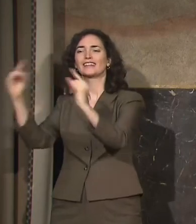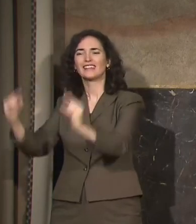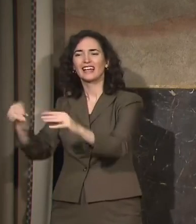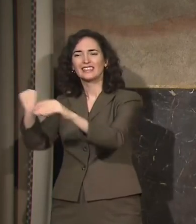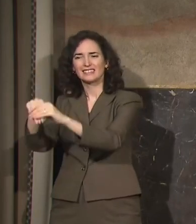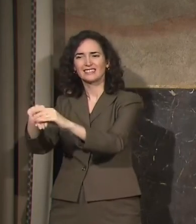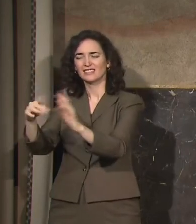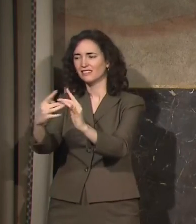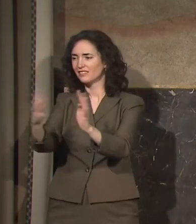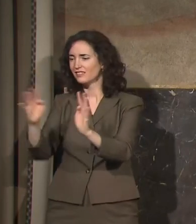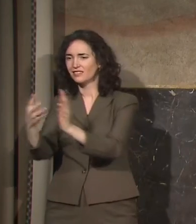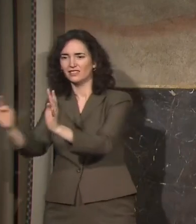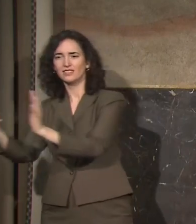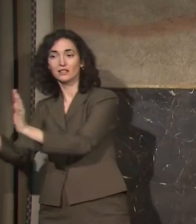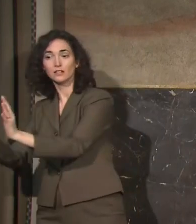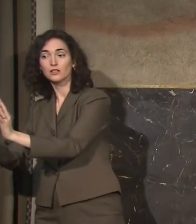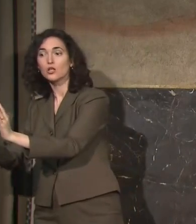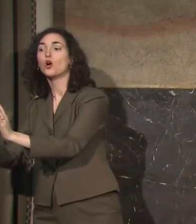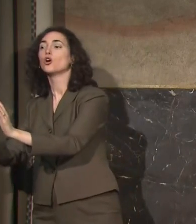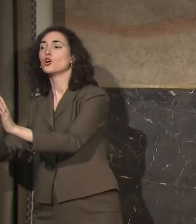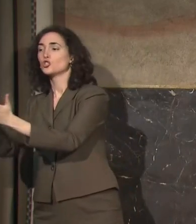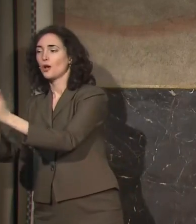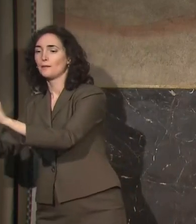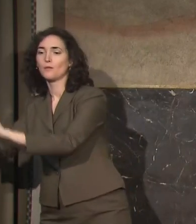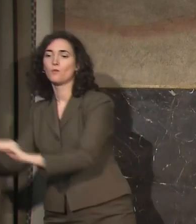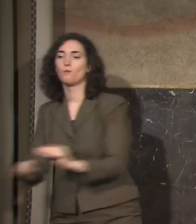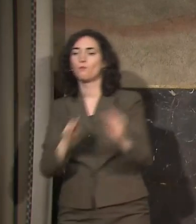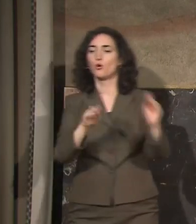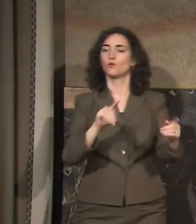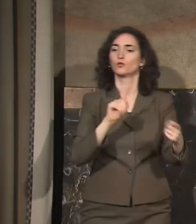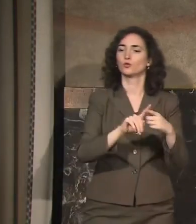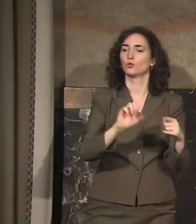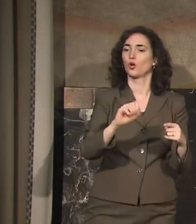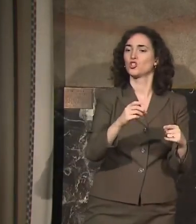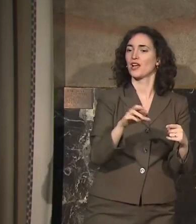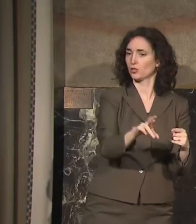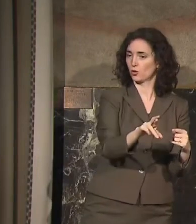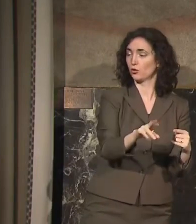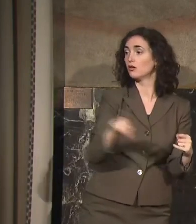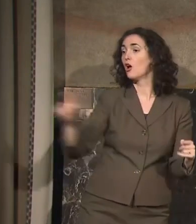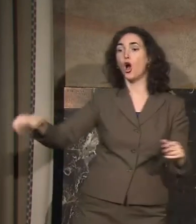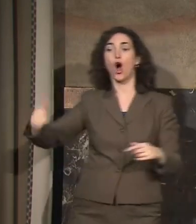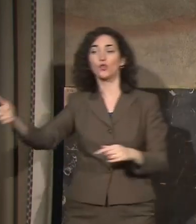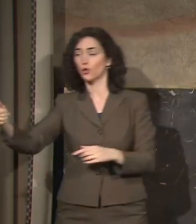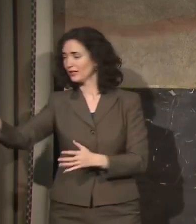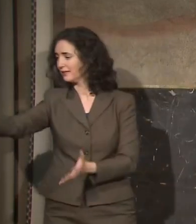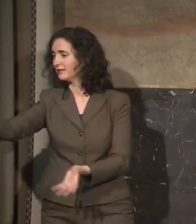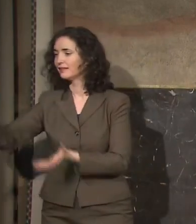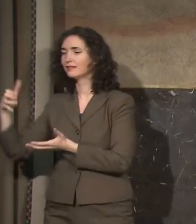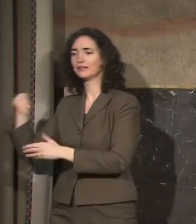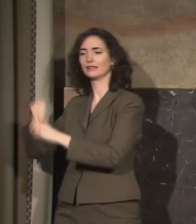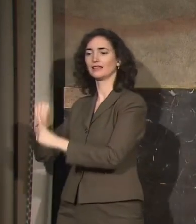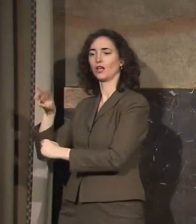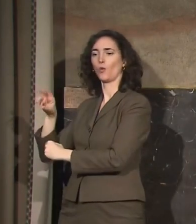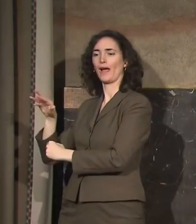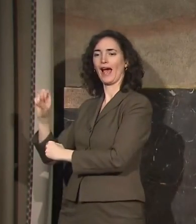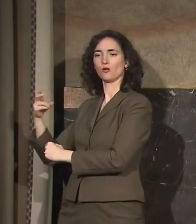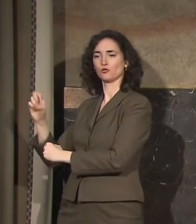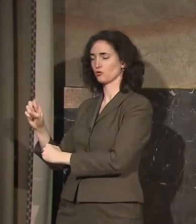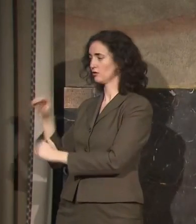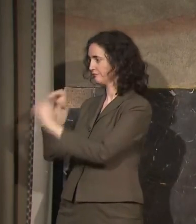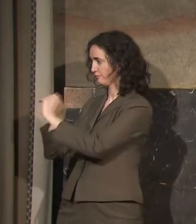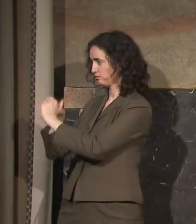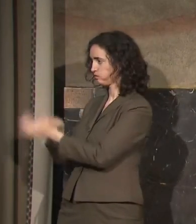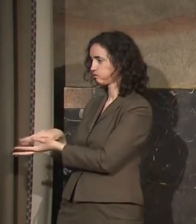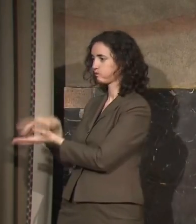in these shelter facilities. Others will be maintained in a warehouse so that we can move them wherever we need them to. And then we hope to